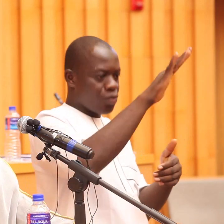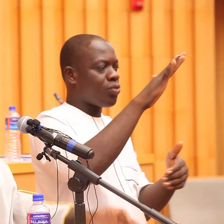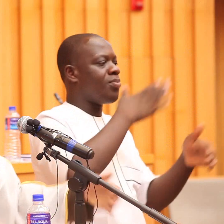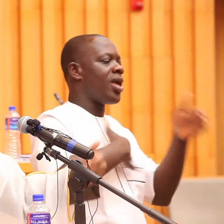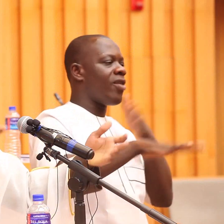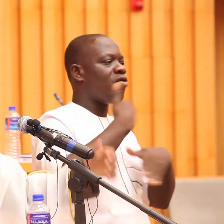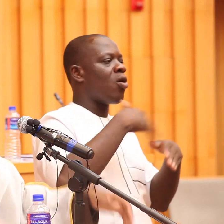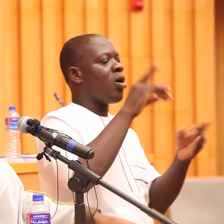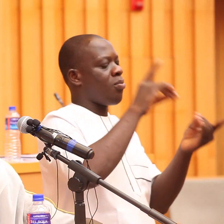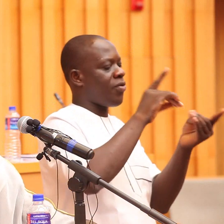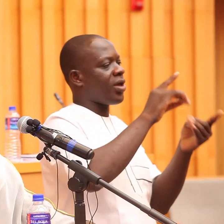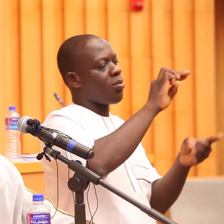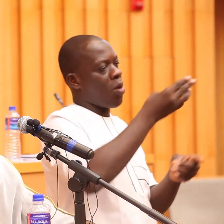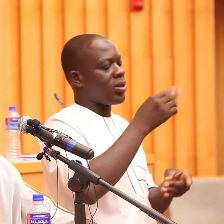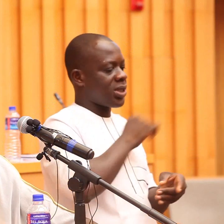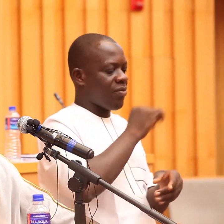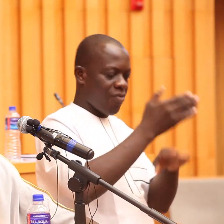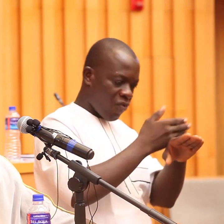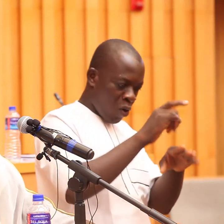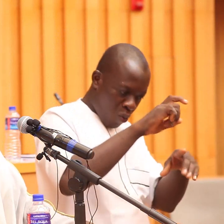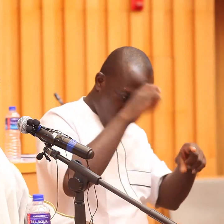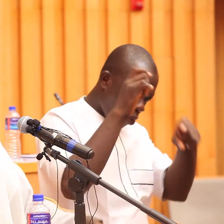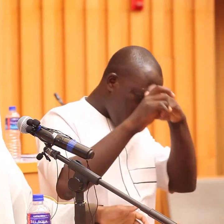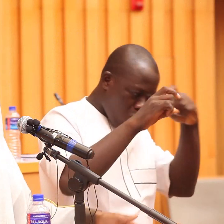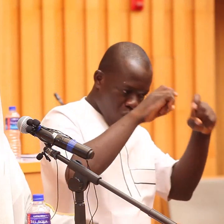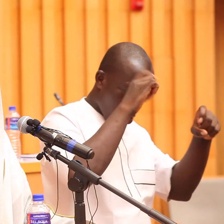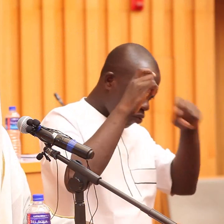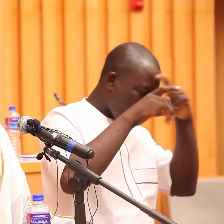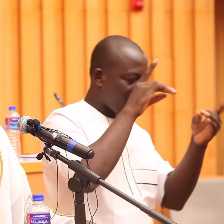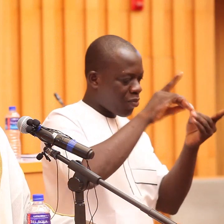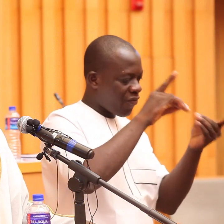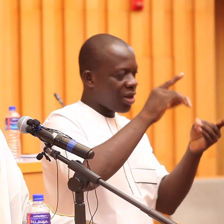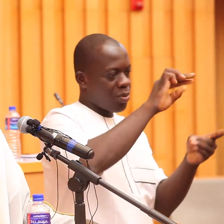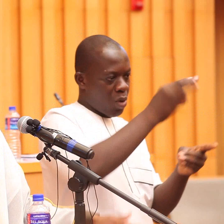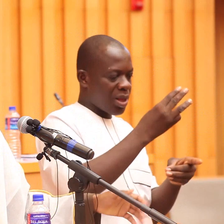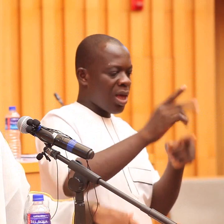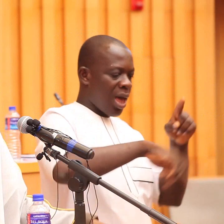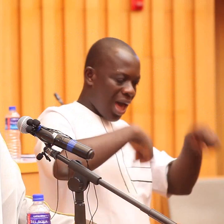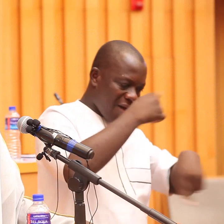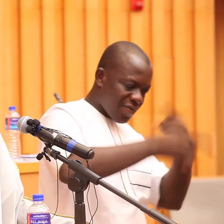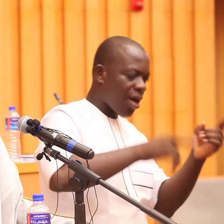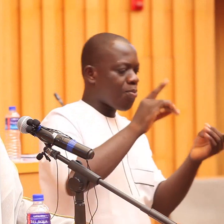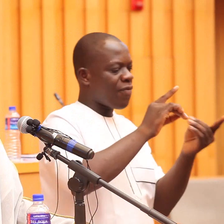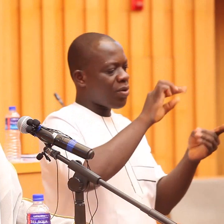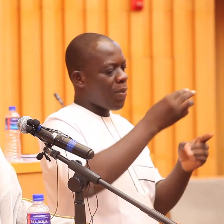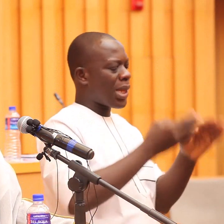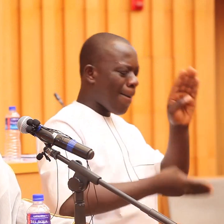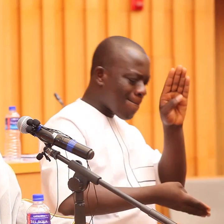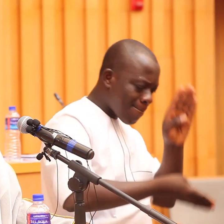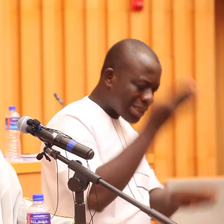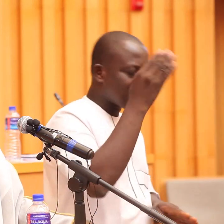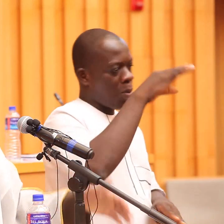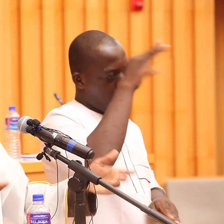this boy used the word for rasulullah and after some time prophet muhammad missed him so much and he